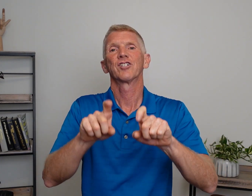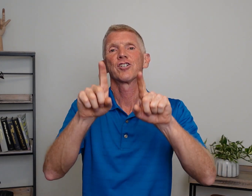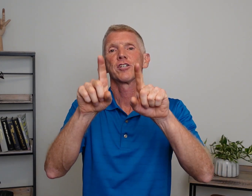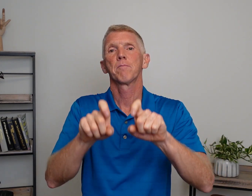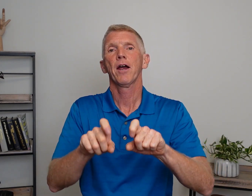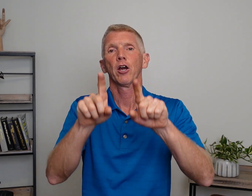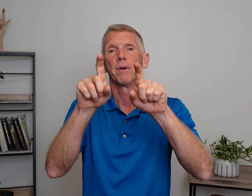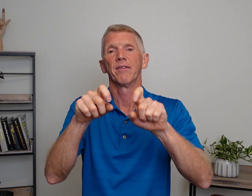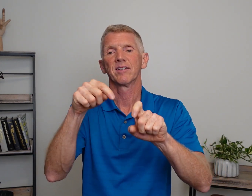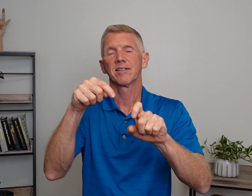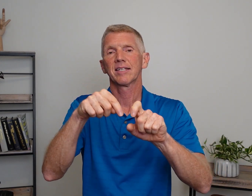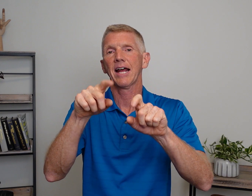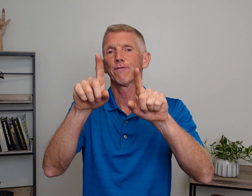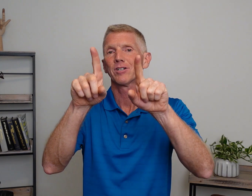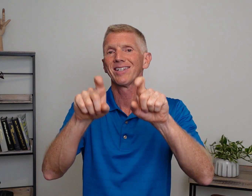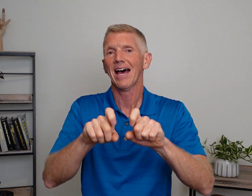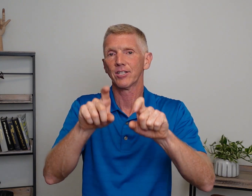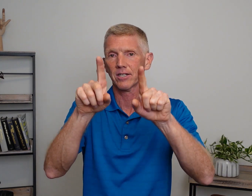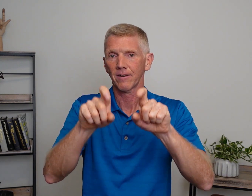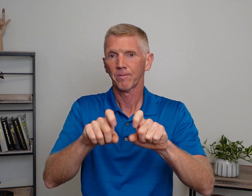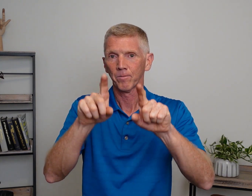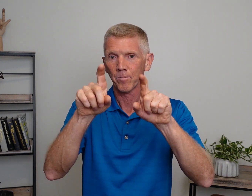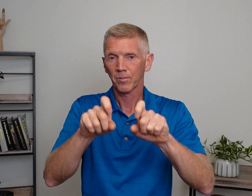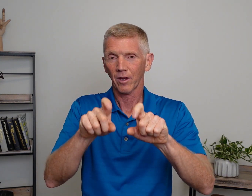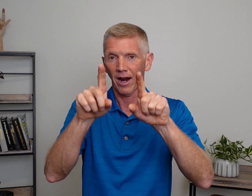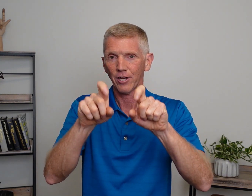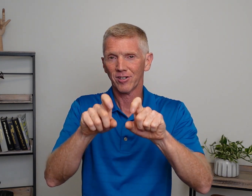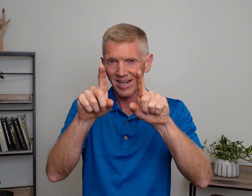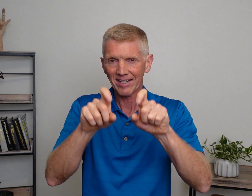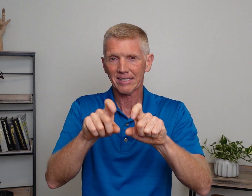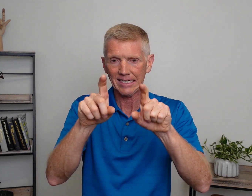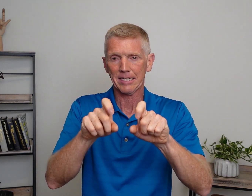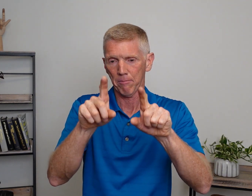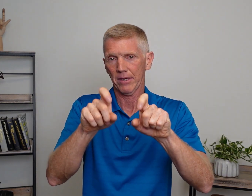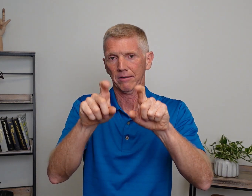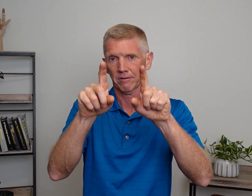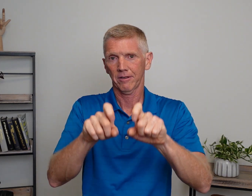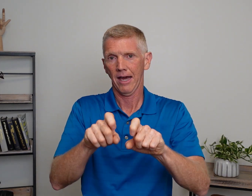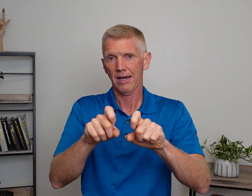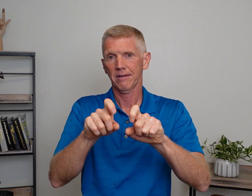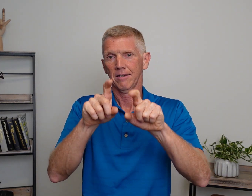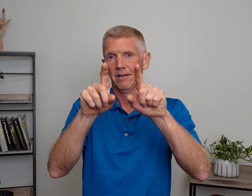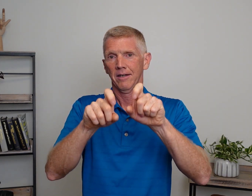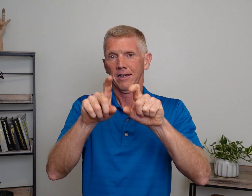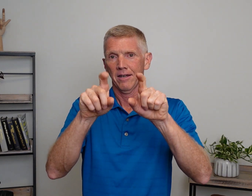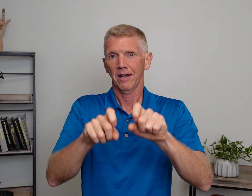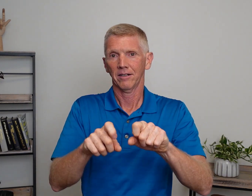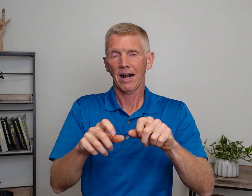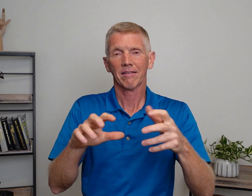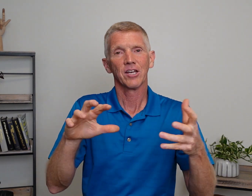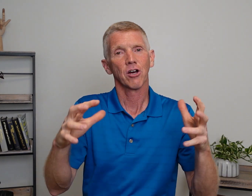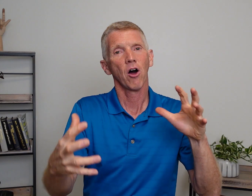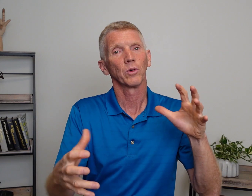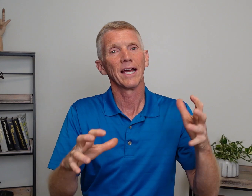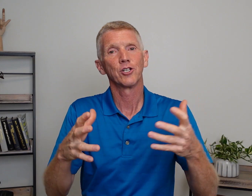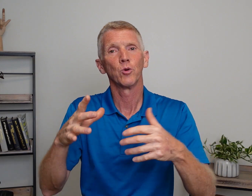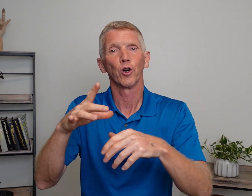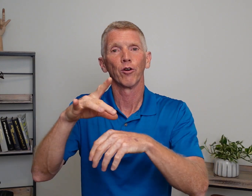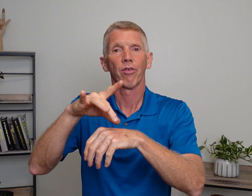experiment. This is the sign for test. All right? You're testing something. Okay? And a lot of things all relate to Earth.